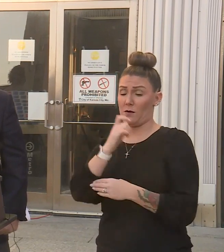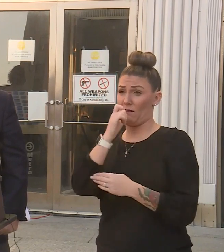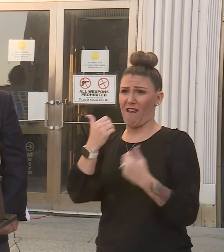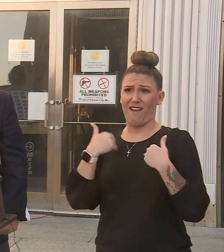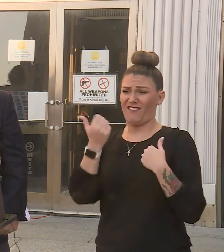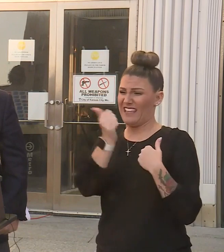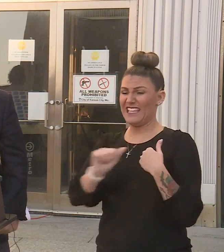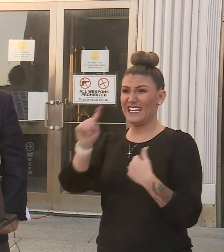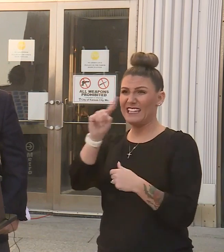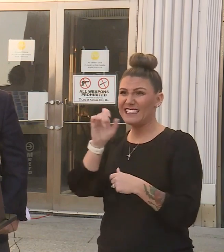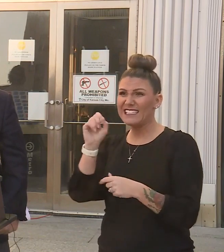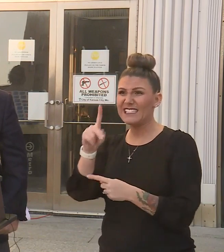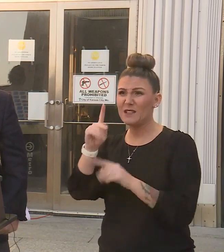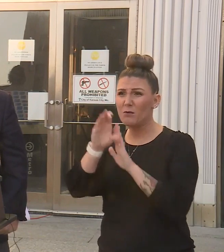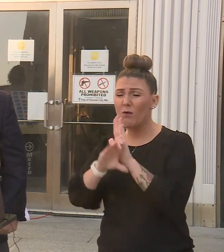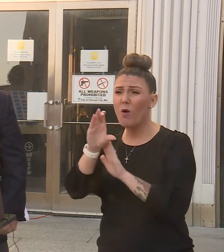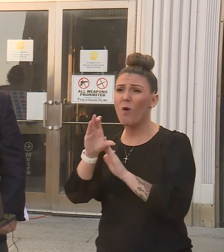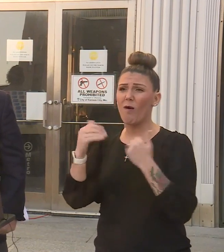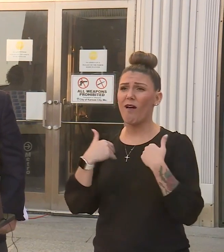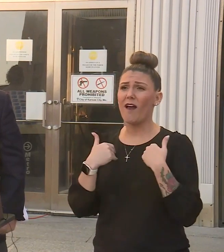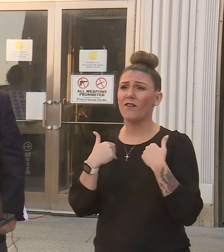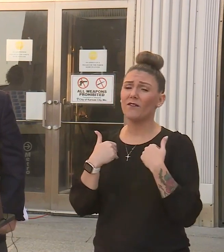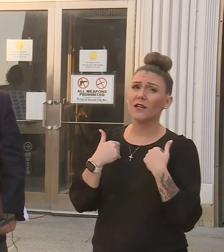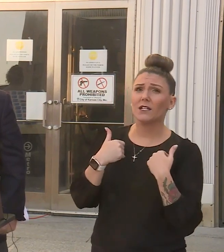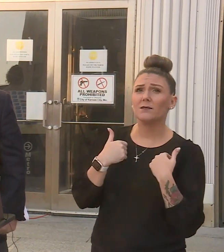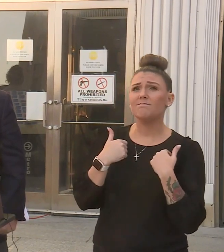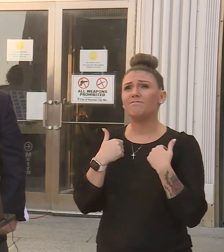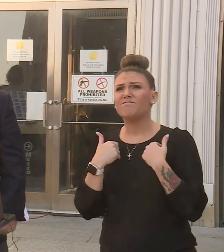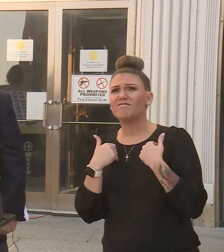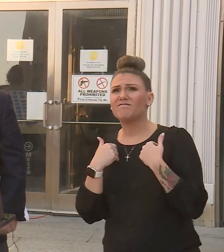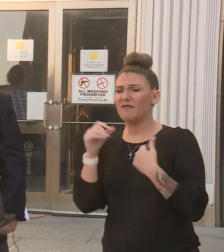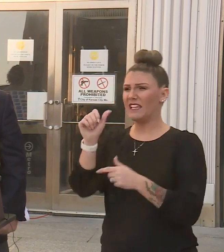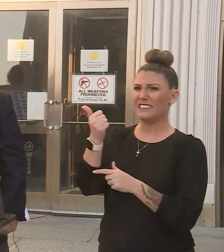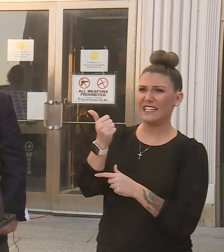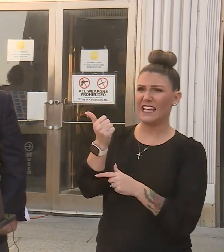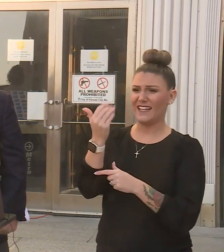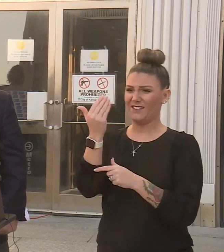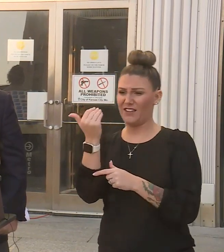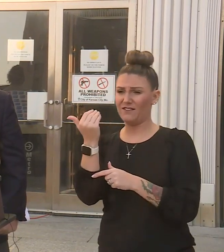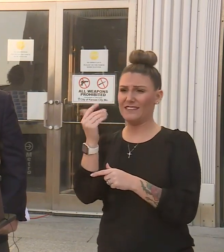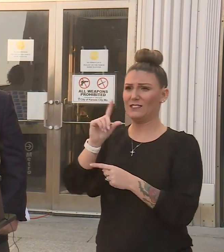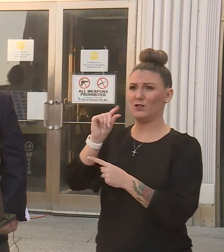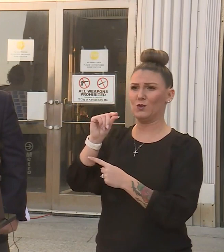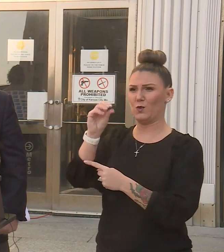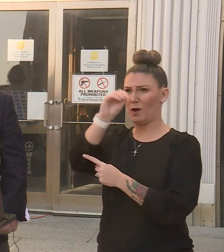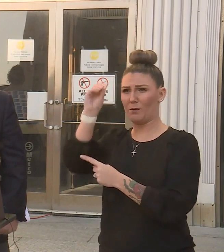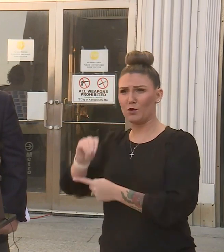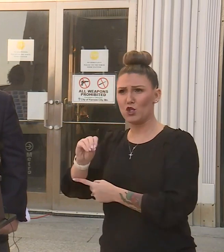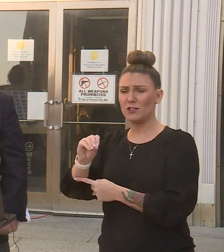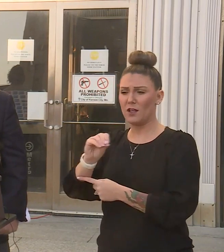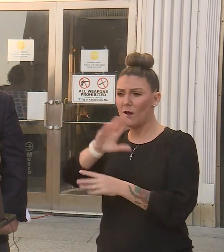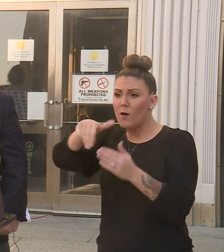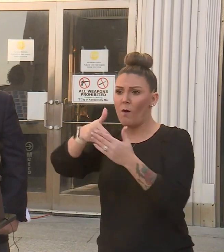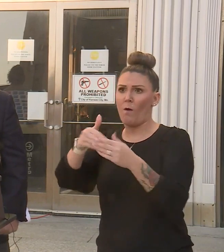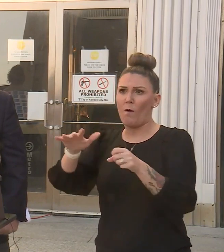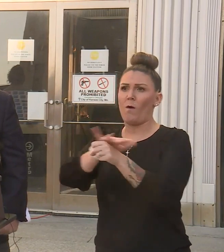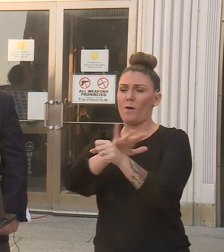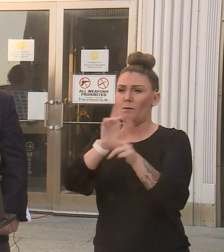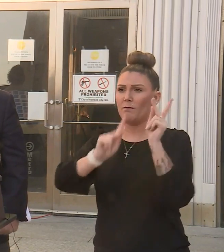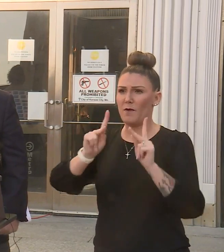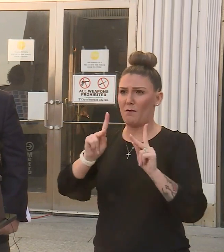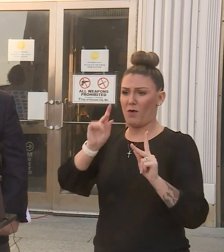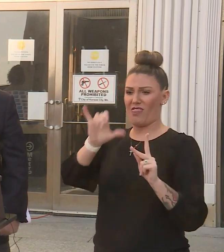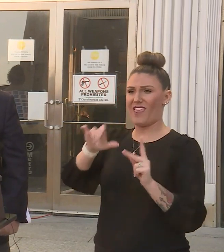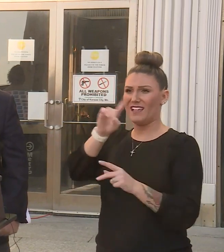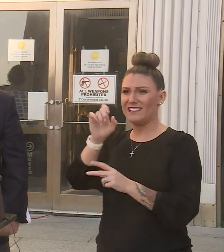zip codes that have a 10, 15, 20 percent of the entire people in that zip code